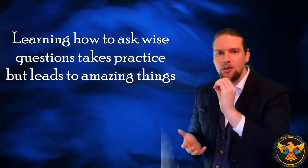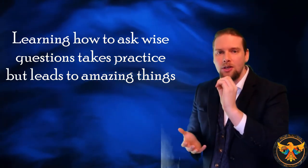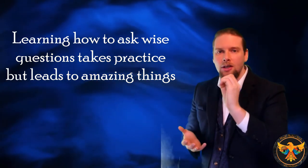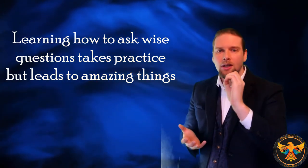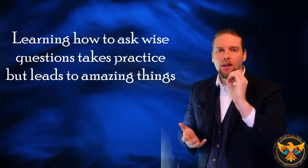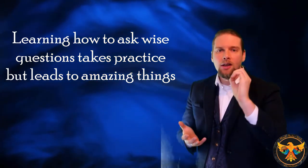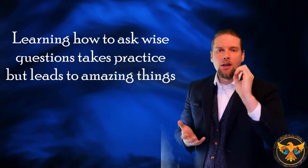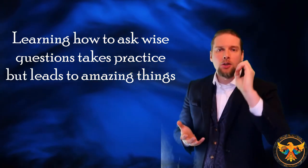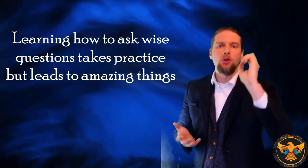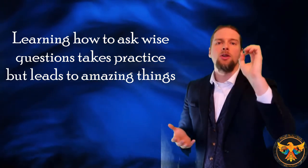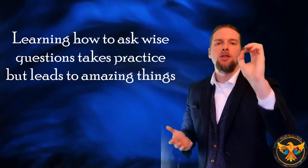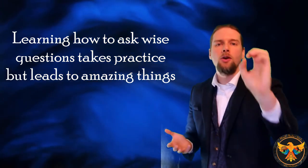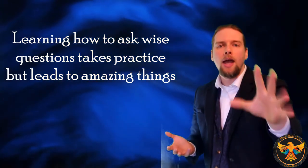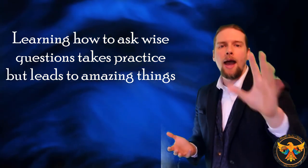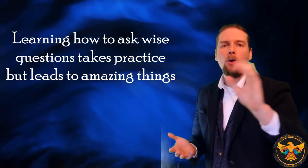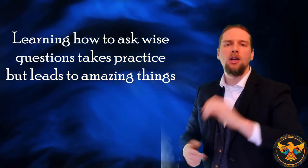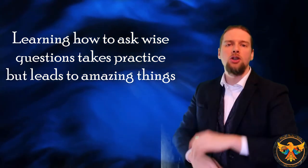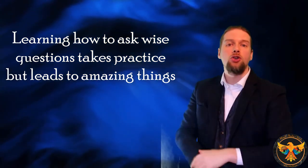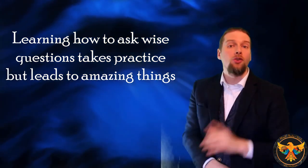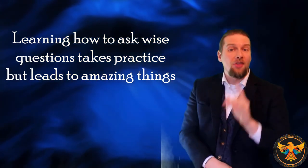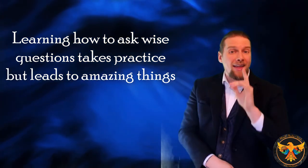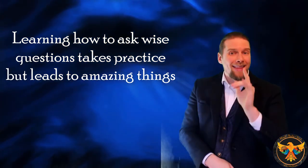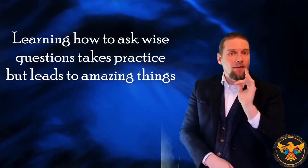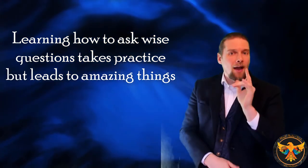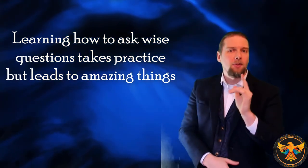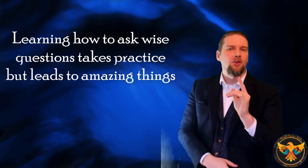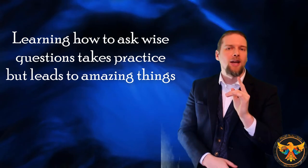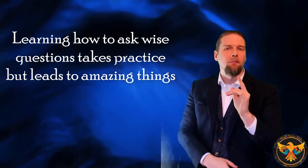that you can say, Okay, how can I ensure that that never happens again?